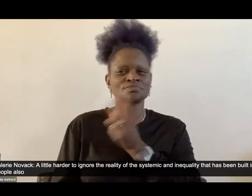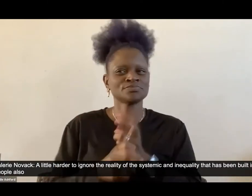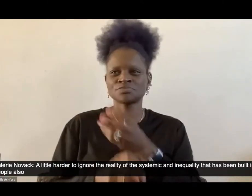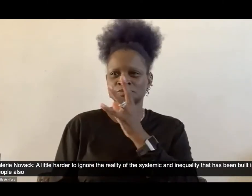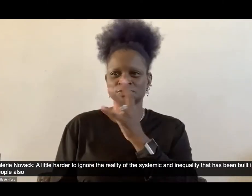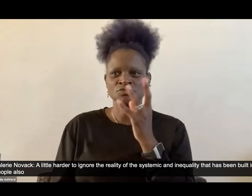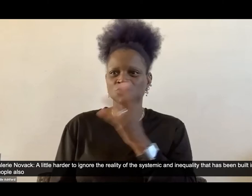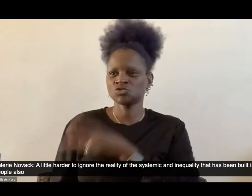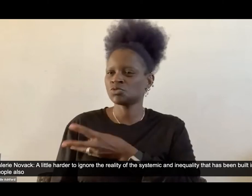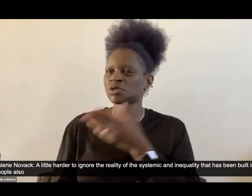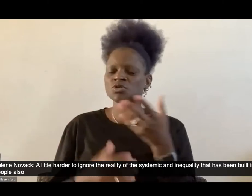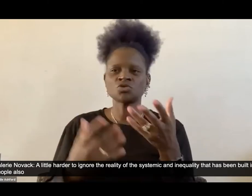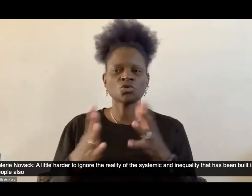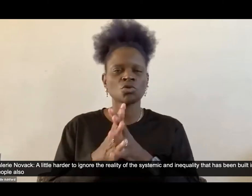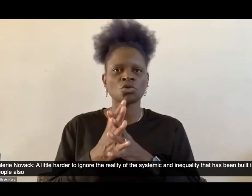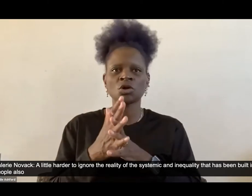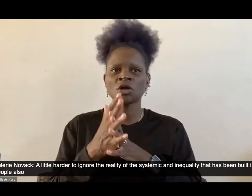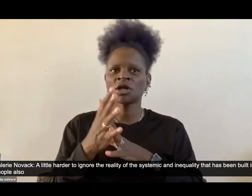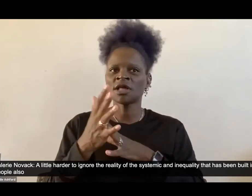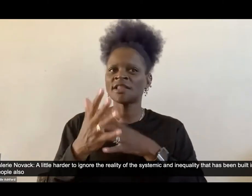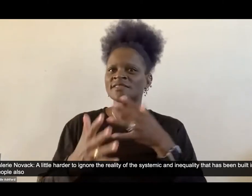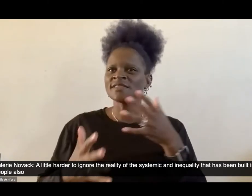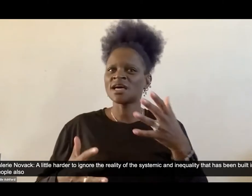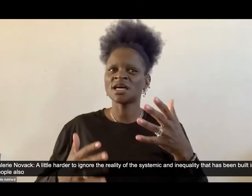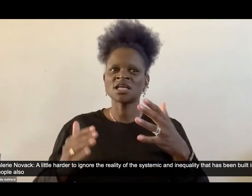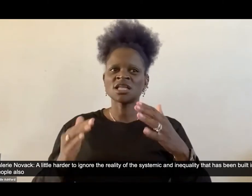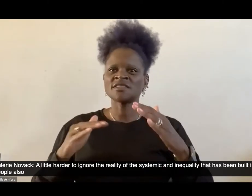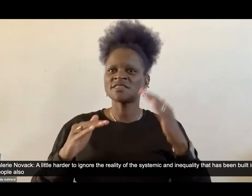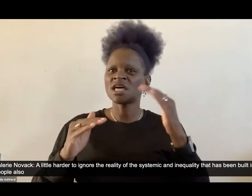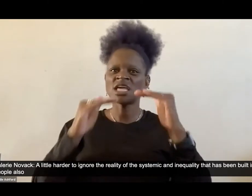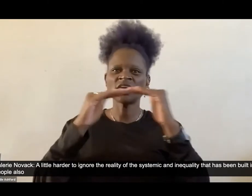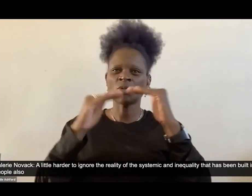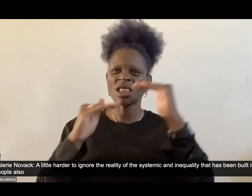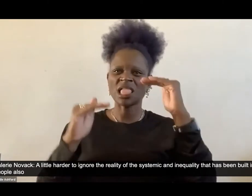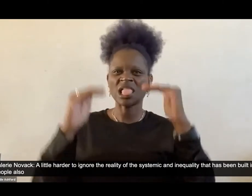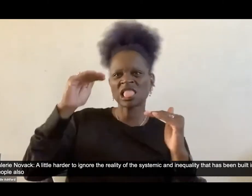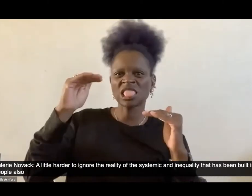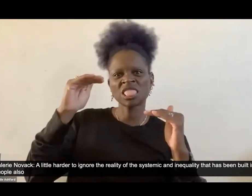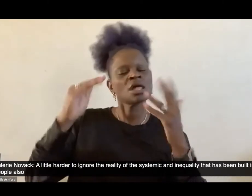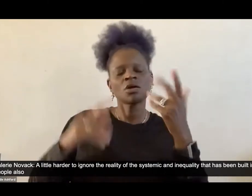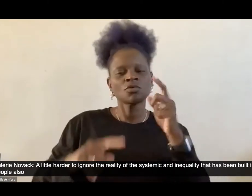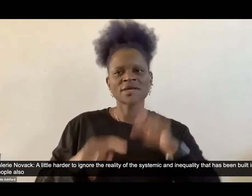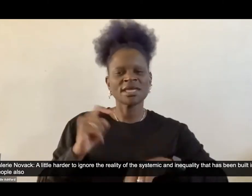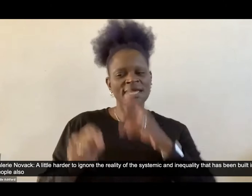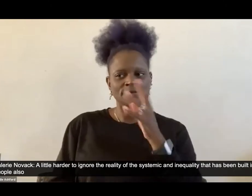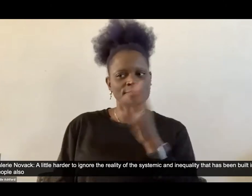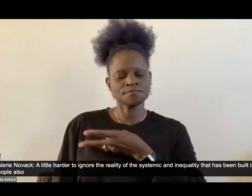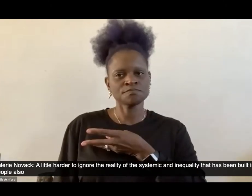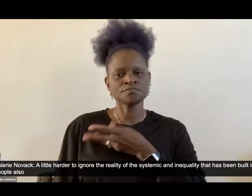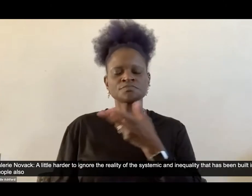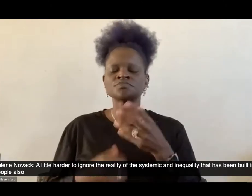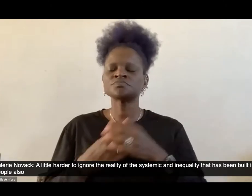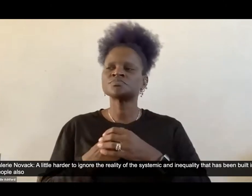systemic inequality that has been built in. Um, but I think people also, uh,